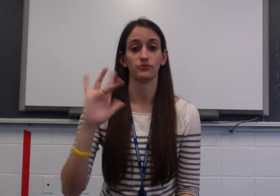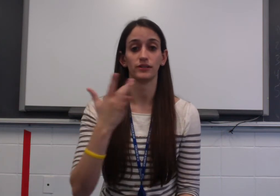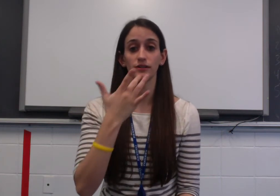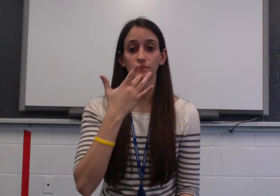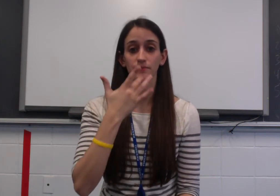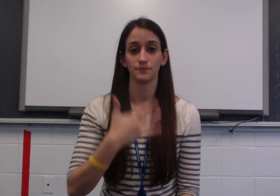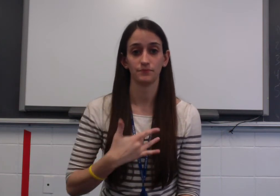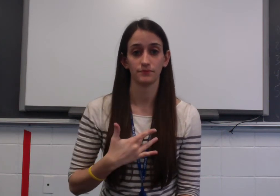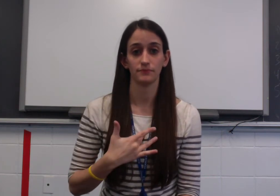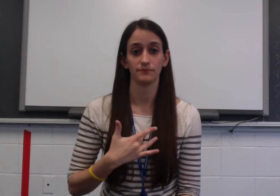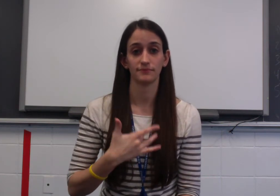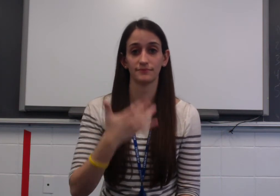finger.